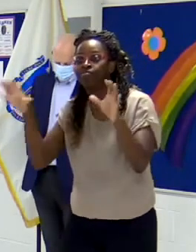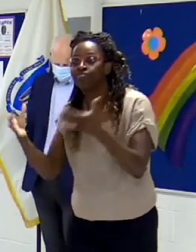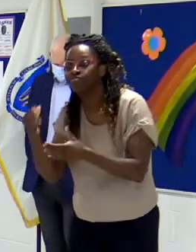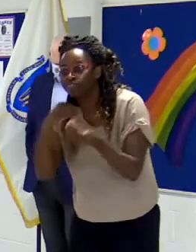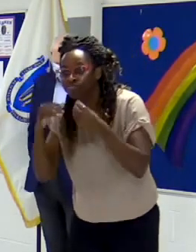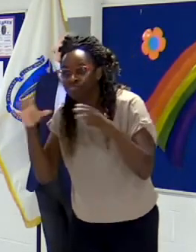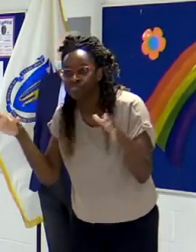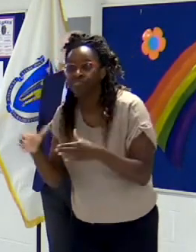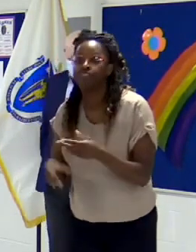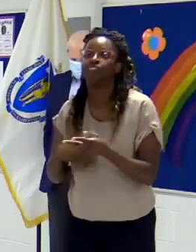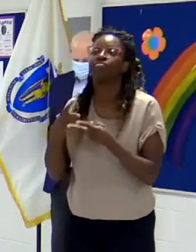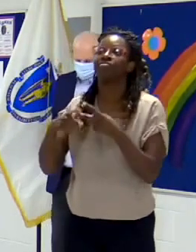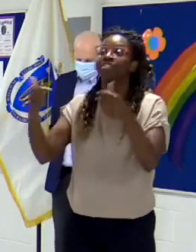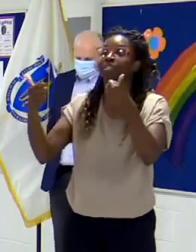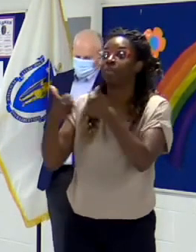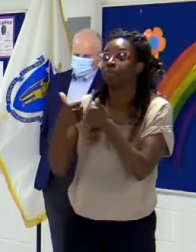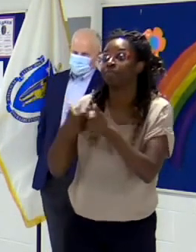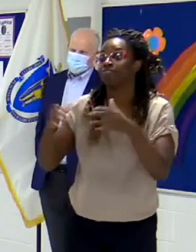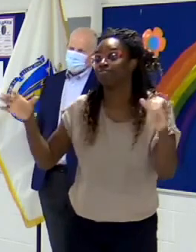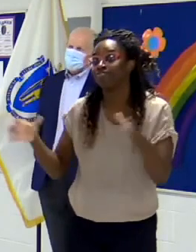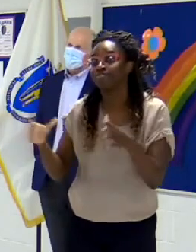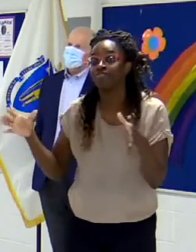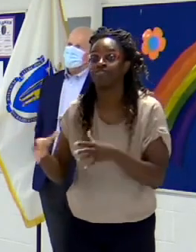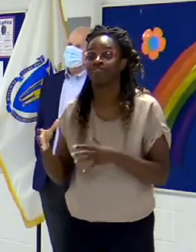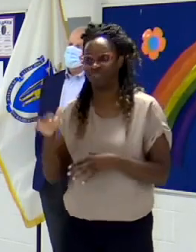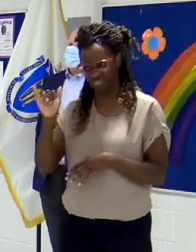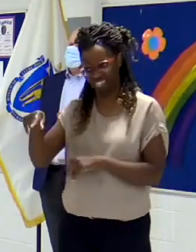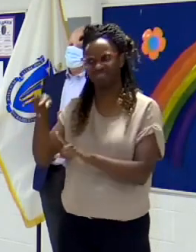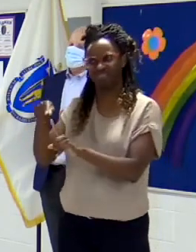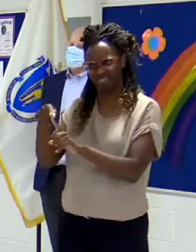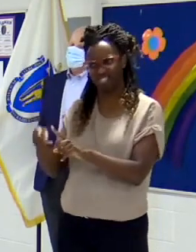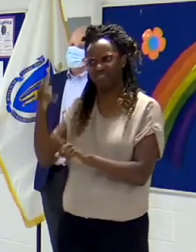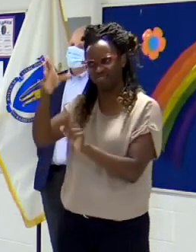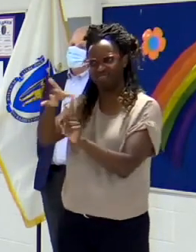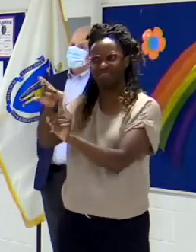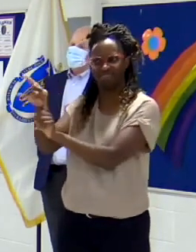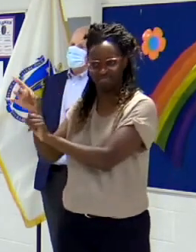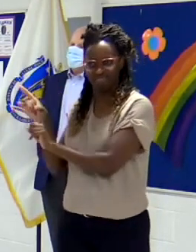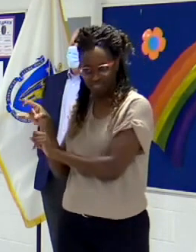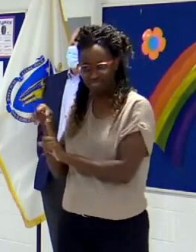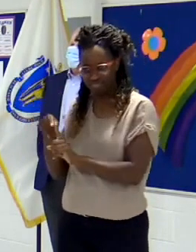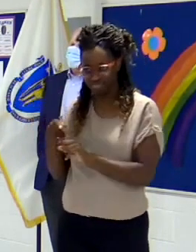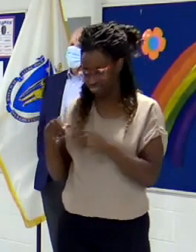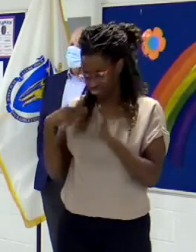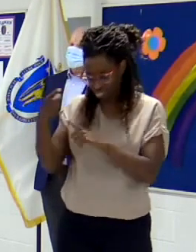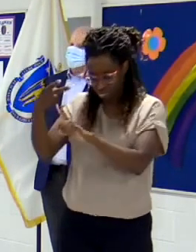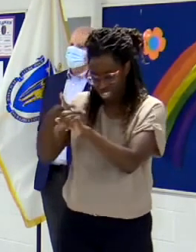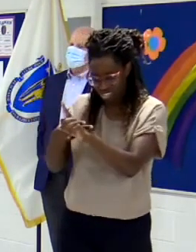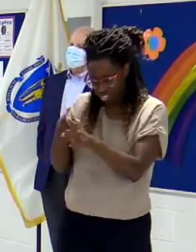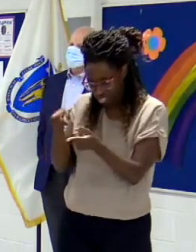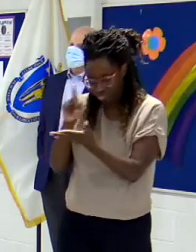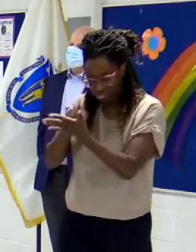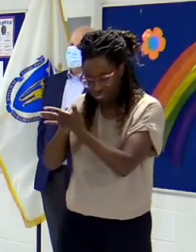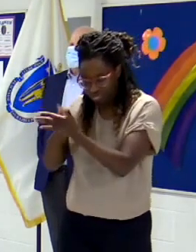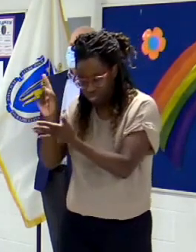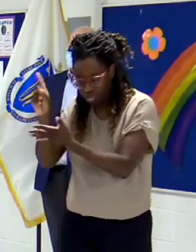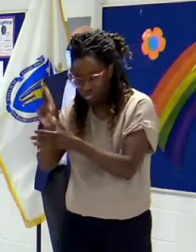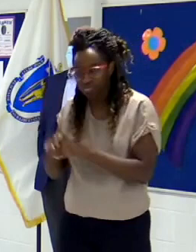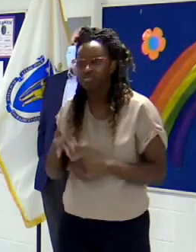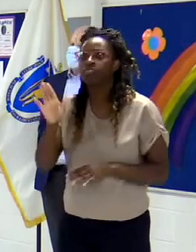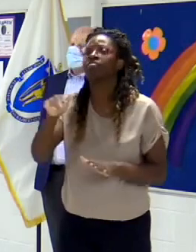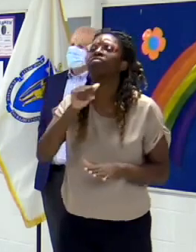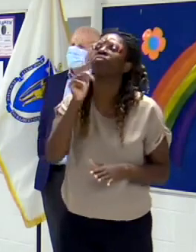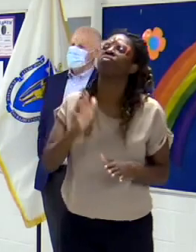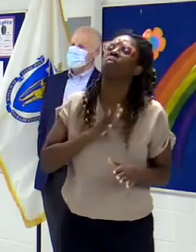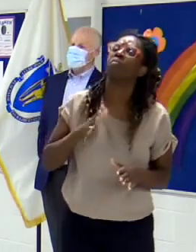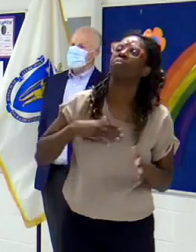game nights. Um, it's the, it's the stuff I've been talking about for months now. Small, informal, um,